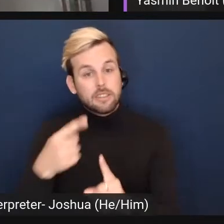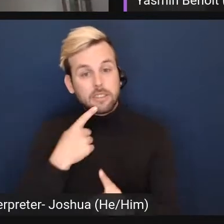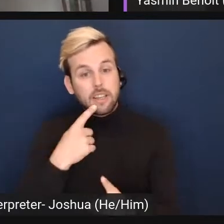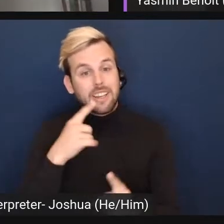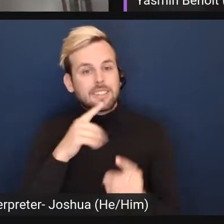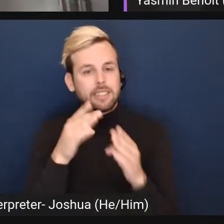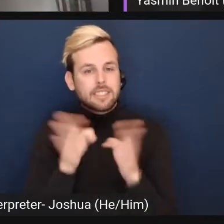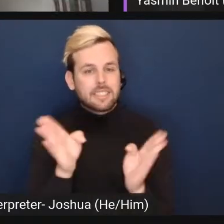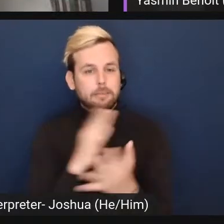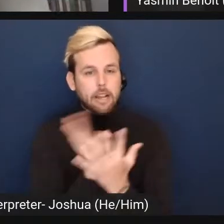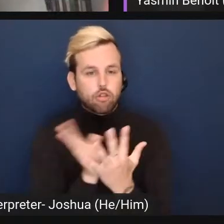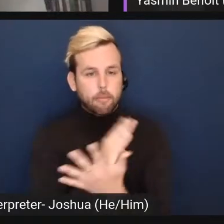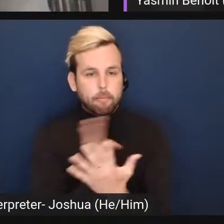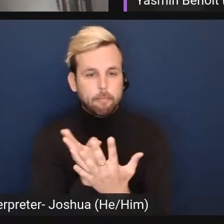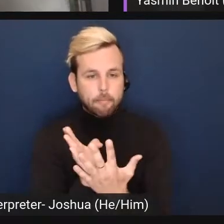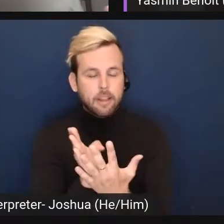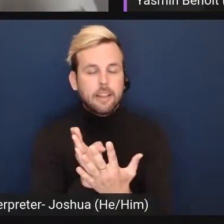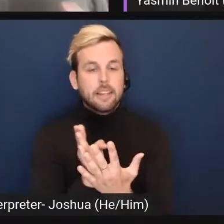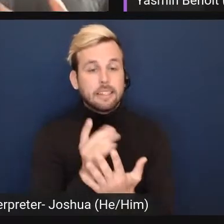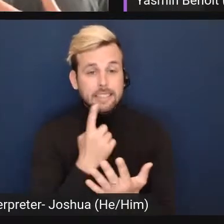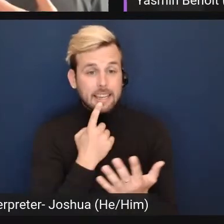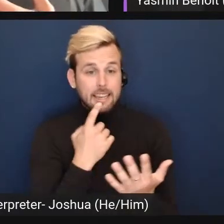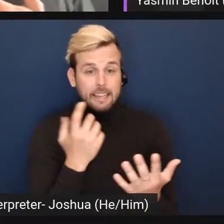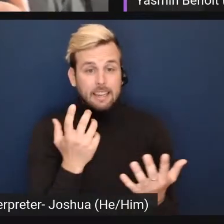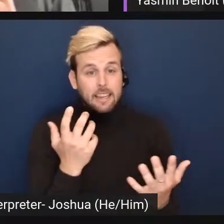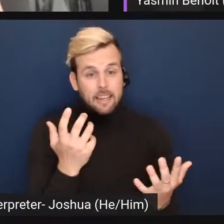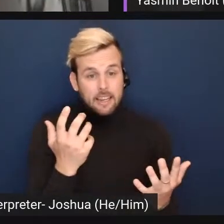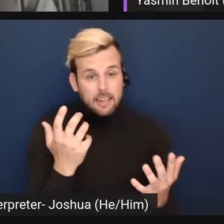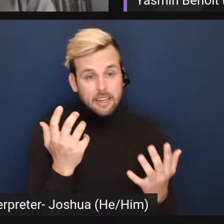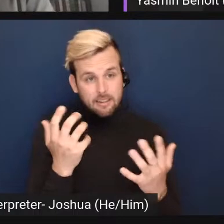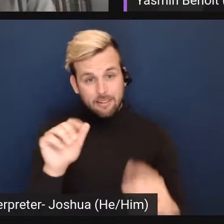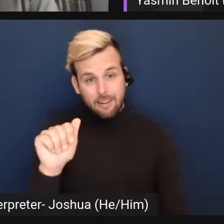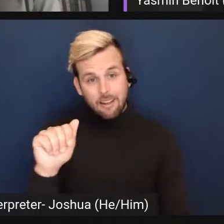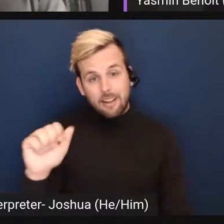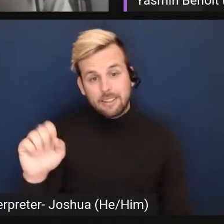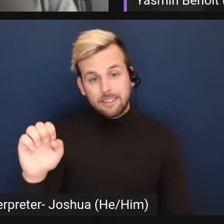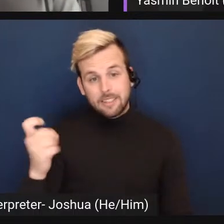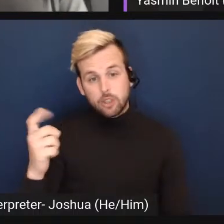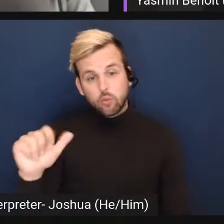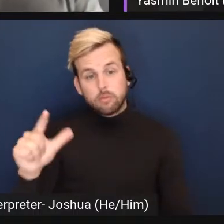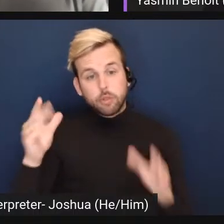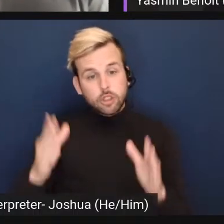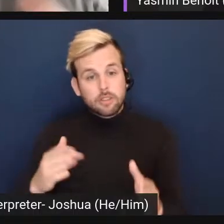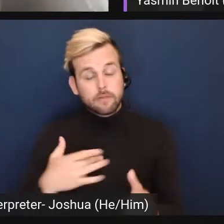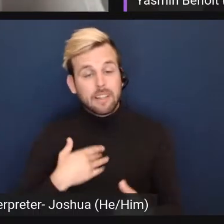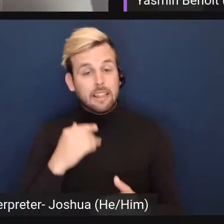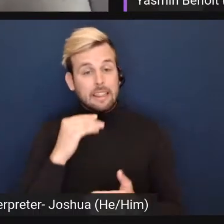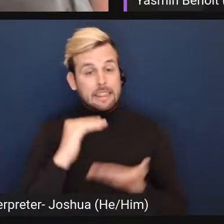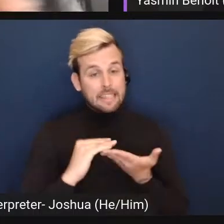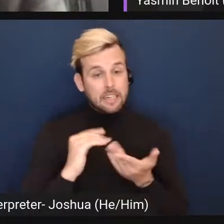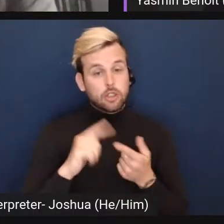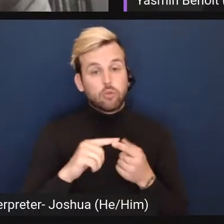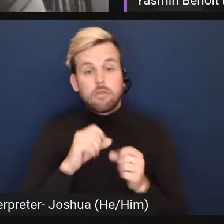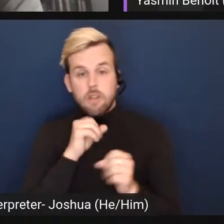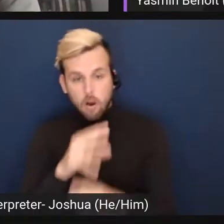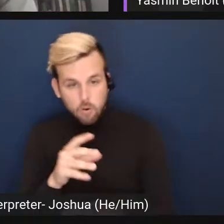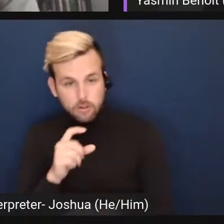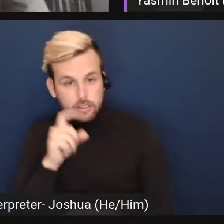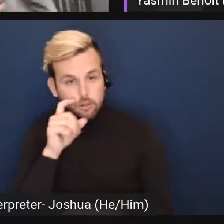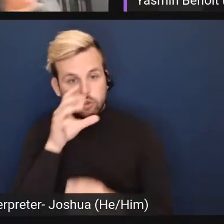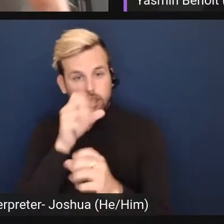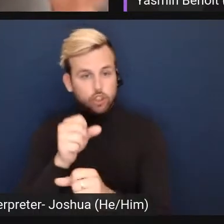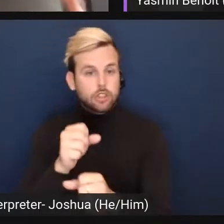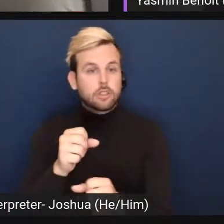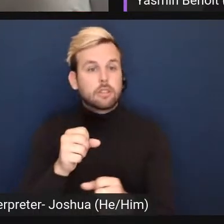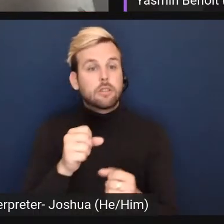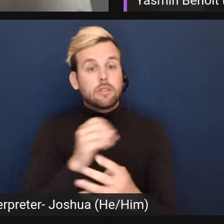a spectrum. And so saying that an asexual person experiences literal no sexual attraction, it's a spectrum. Asexual people on the end of